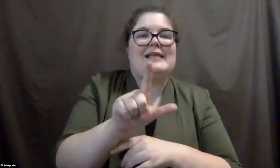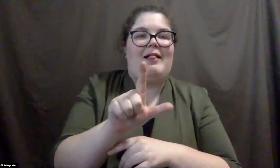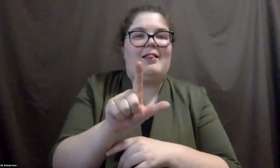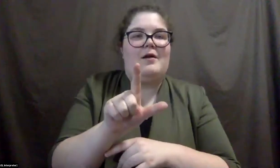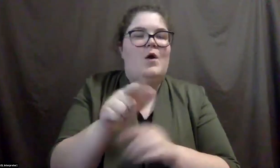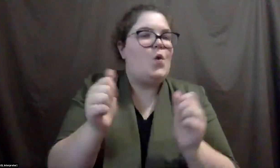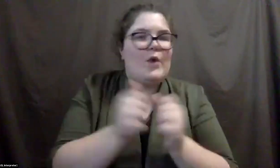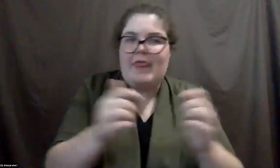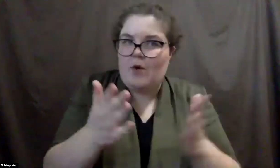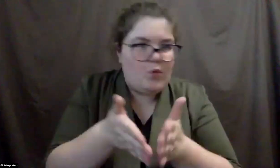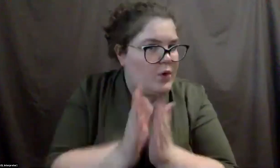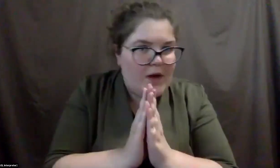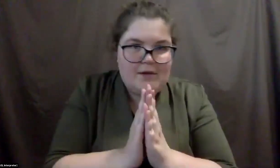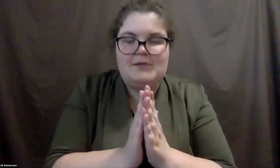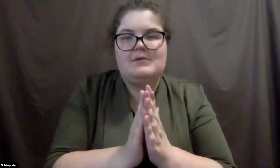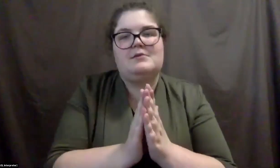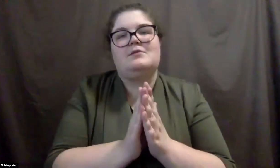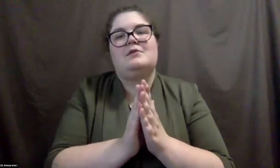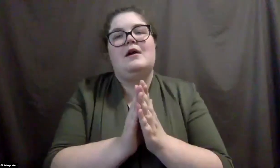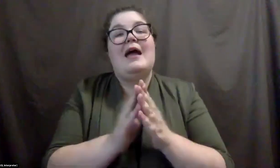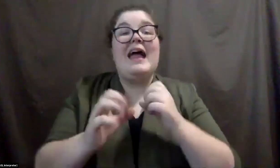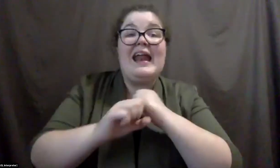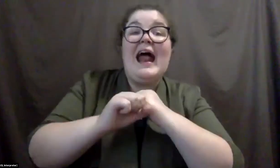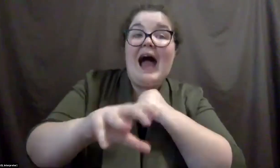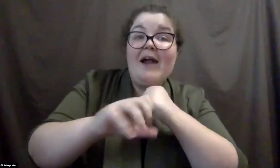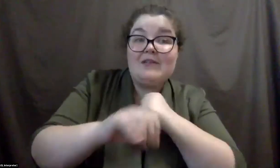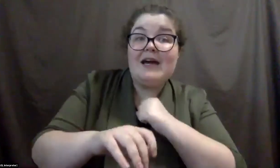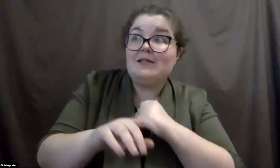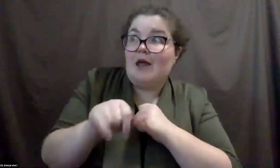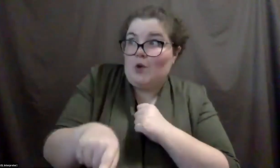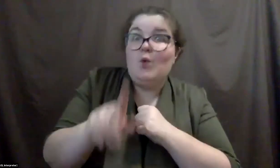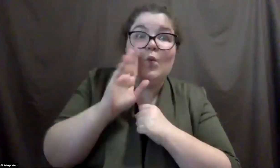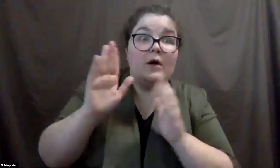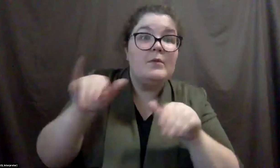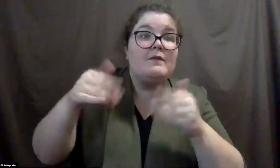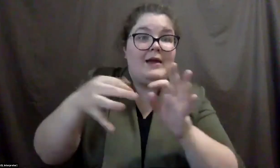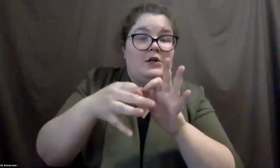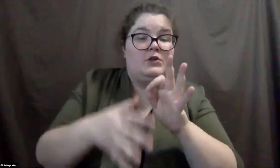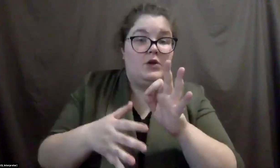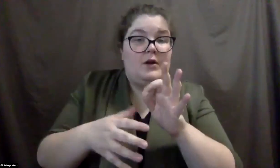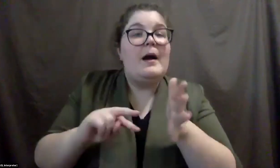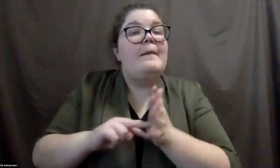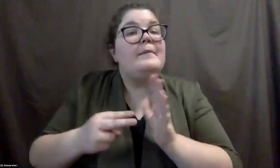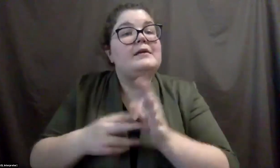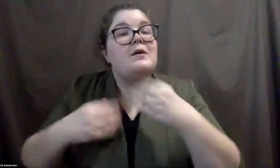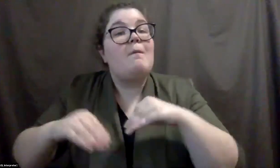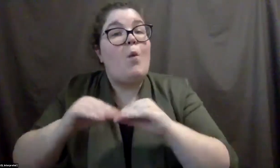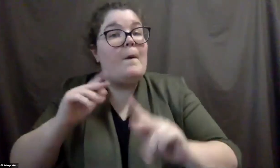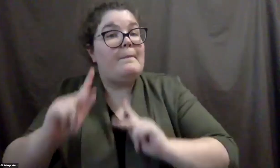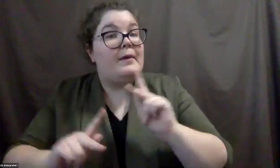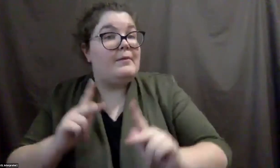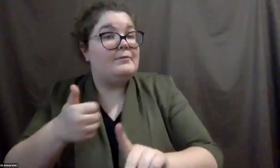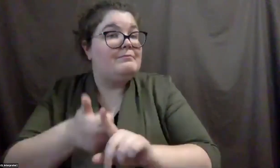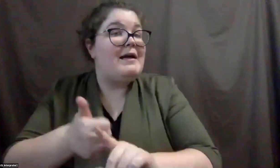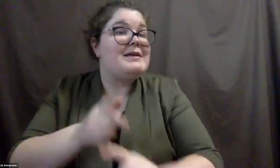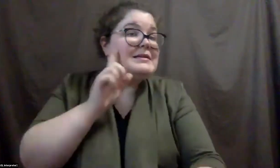without someone asking for it. And advertising that to your community so that more people who are deaf